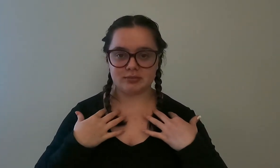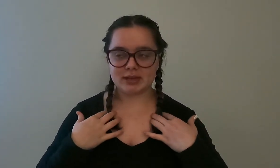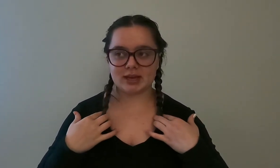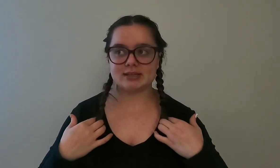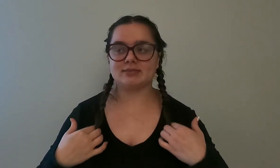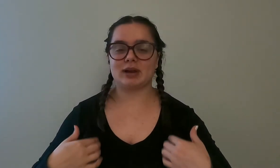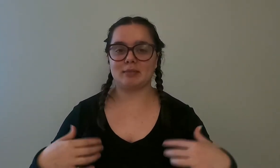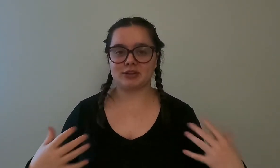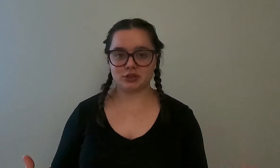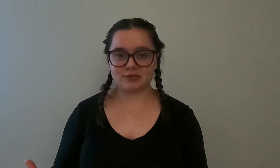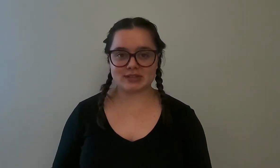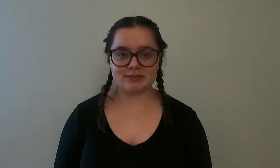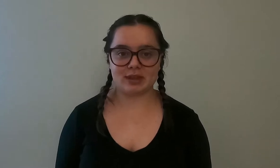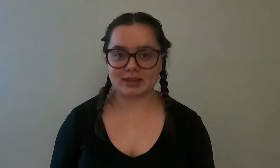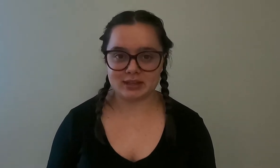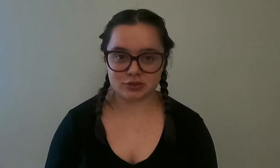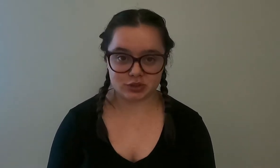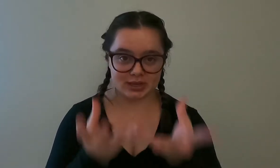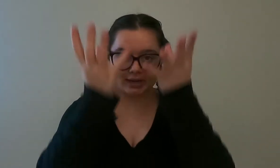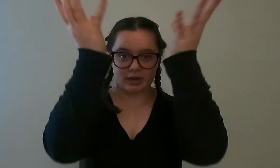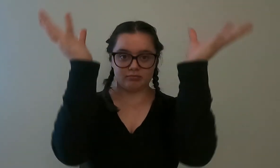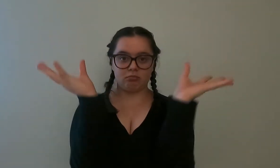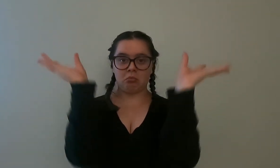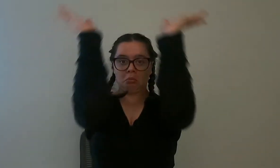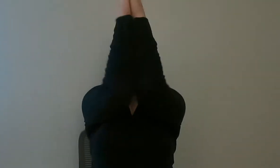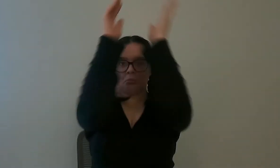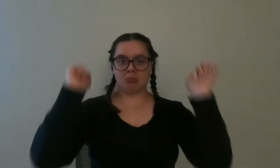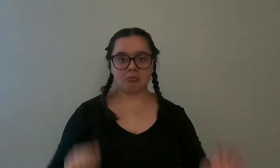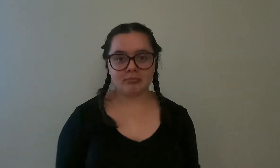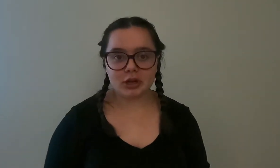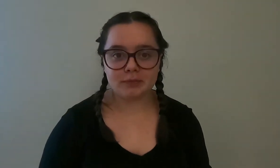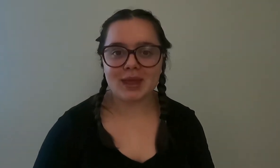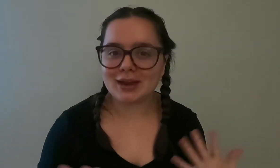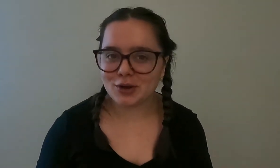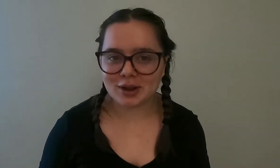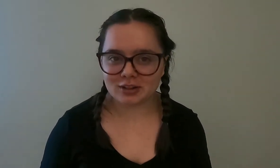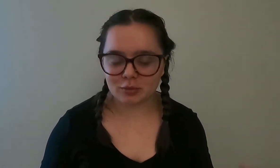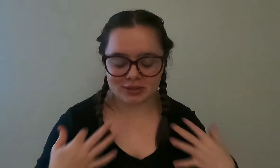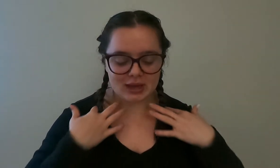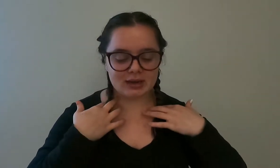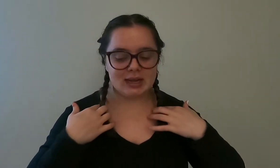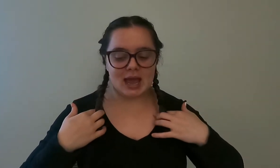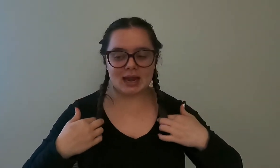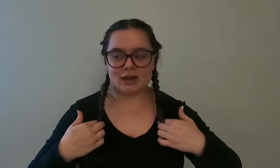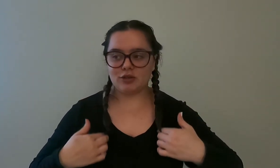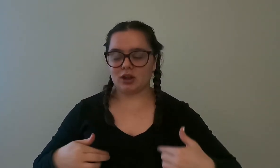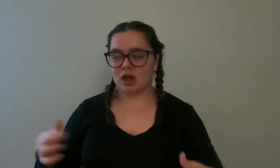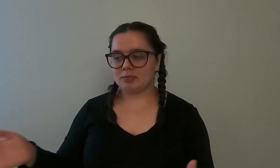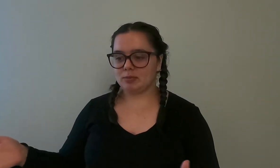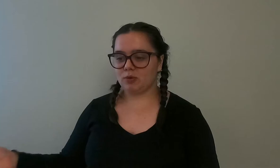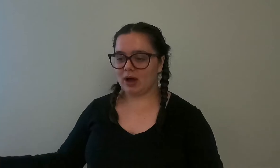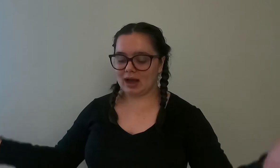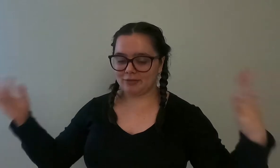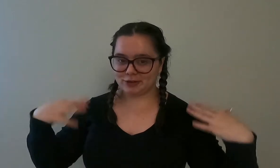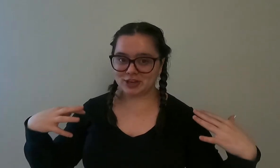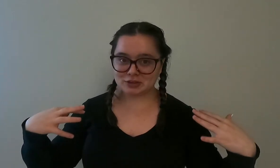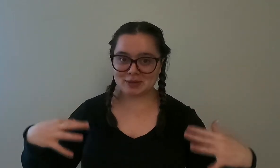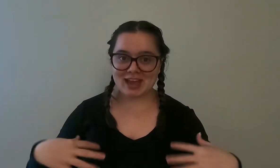because when i'm on the surface i feel like things are just going to kind of you know i know i'm not alone with that and i know that a lot of people have reached out to me